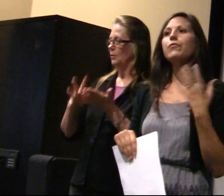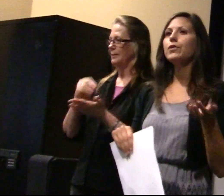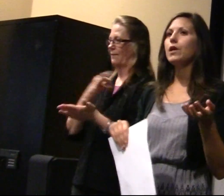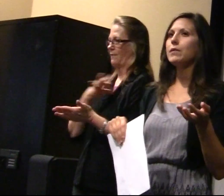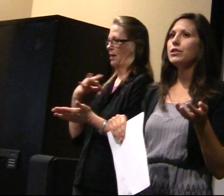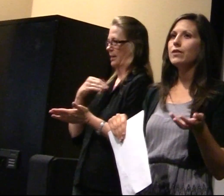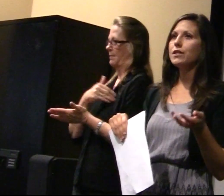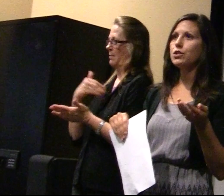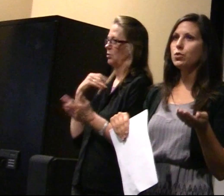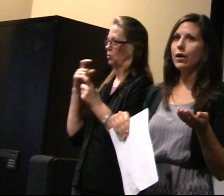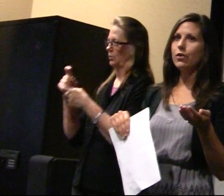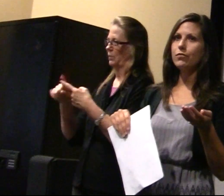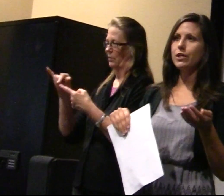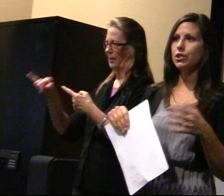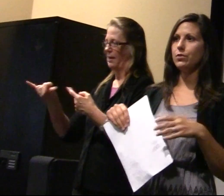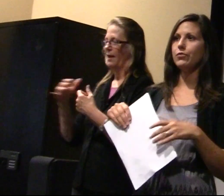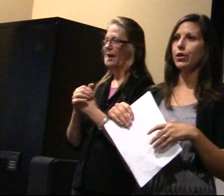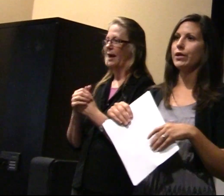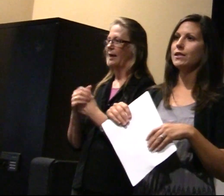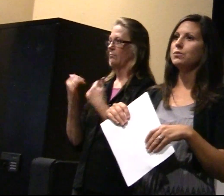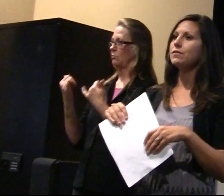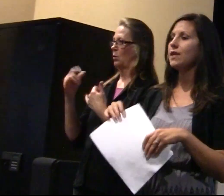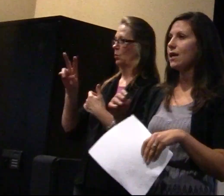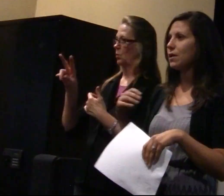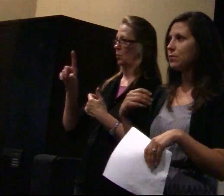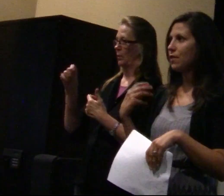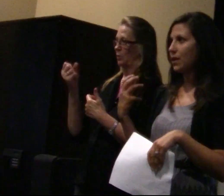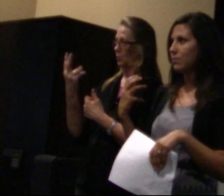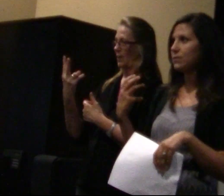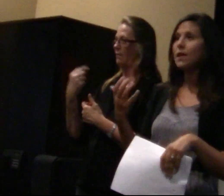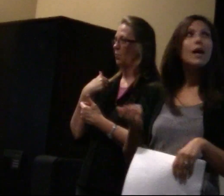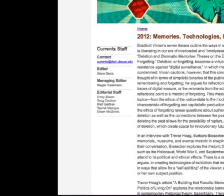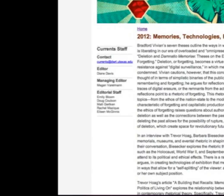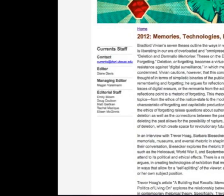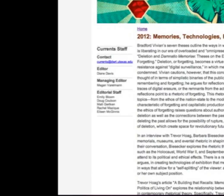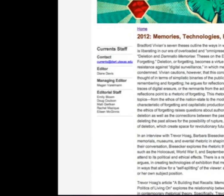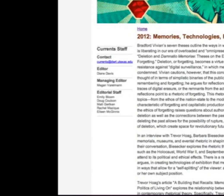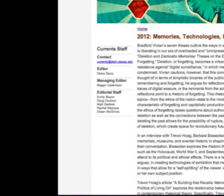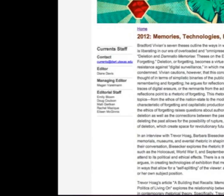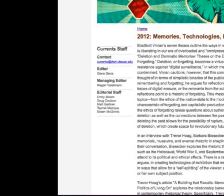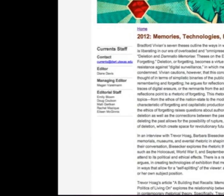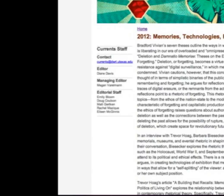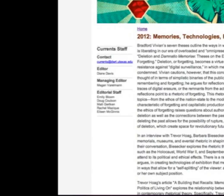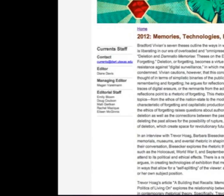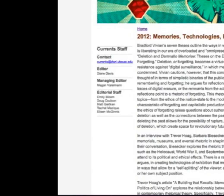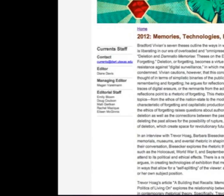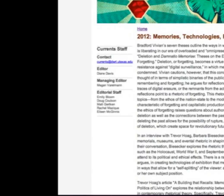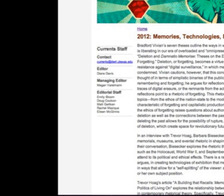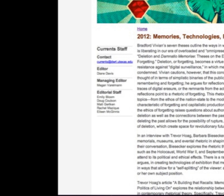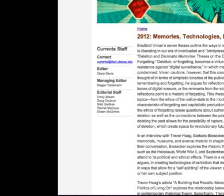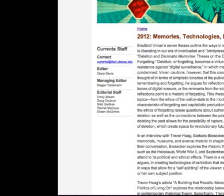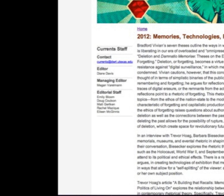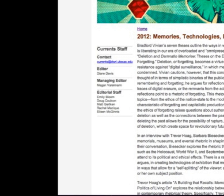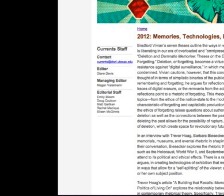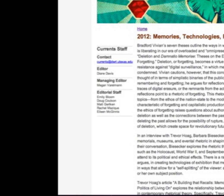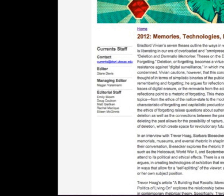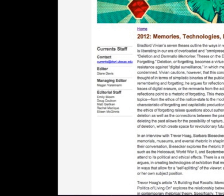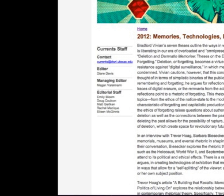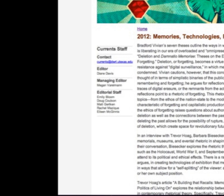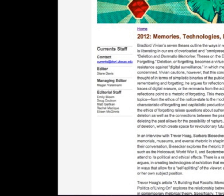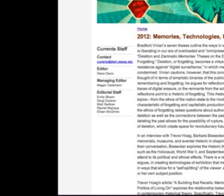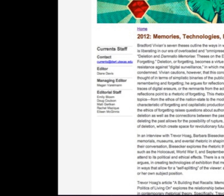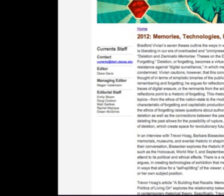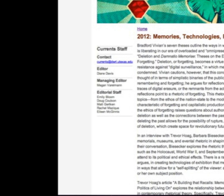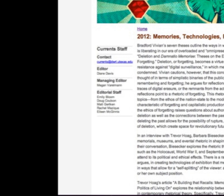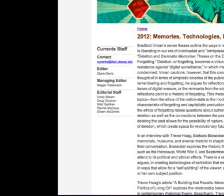In our forthcoming 2012 issue of Currents, we've taken up the themes of memories, based technologies, and rhetorics. The